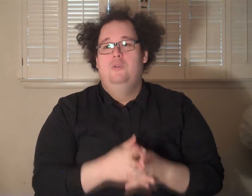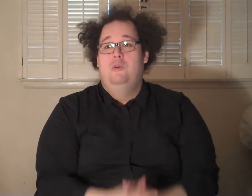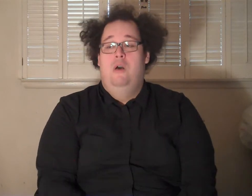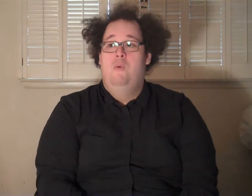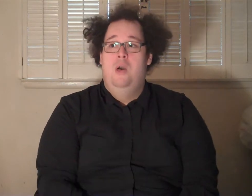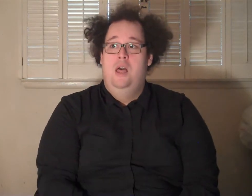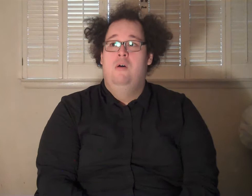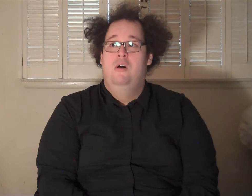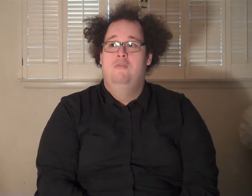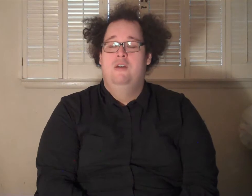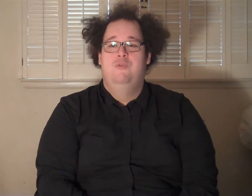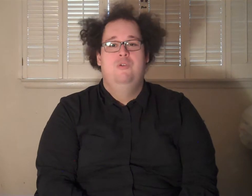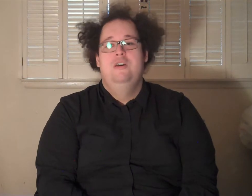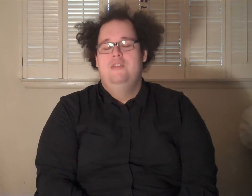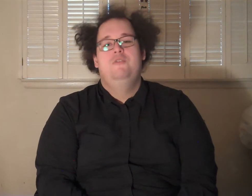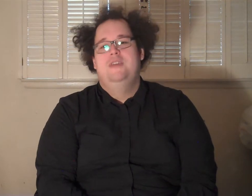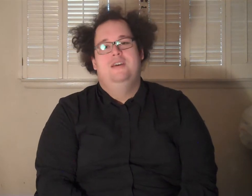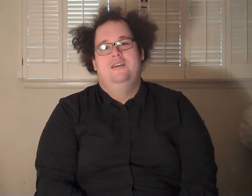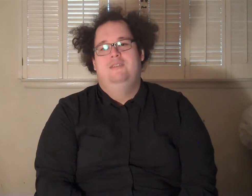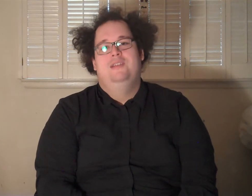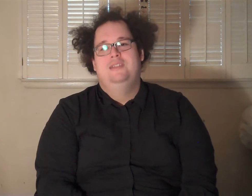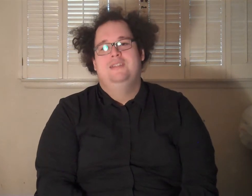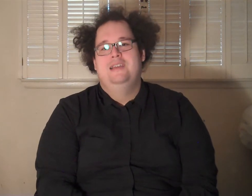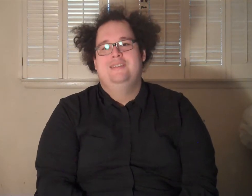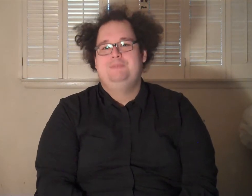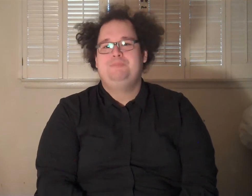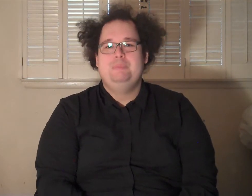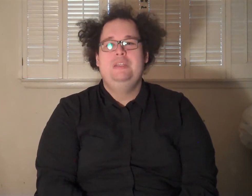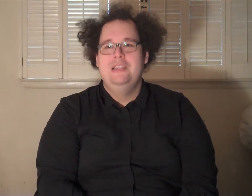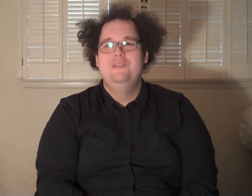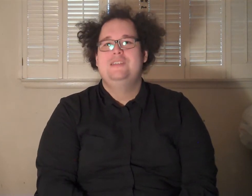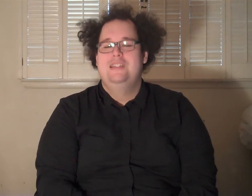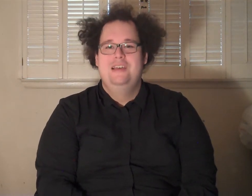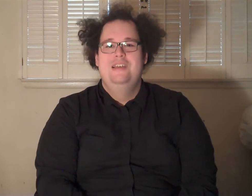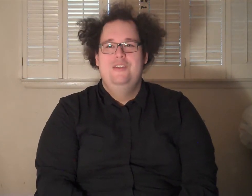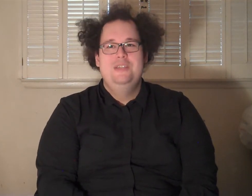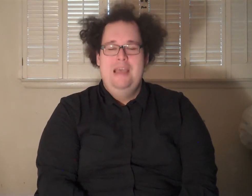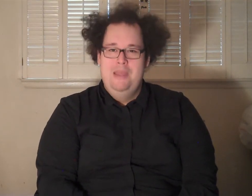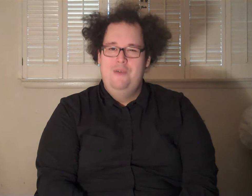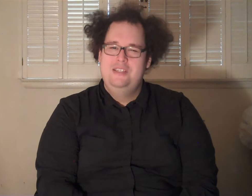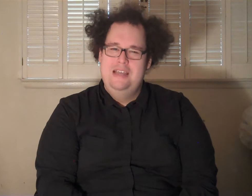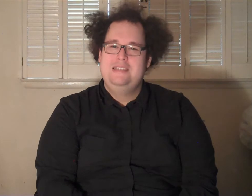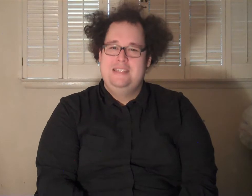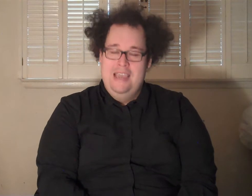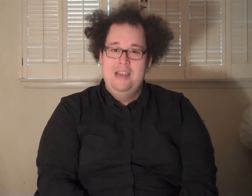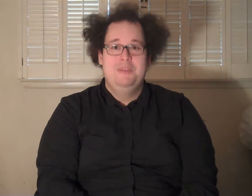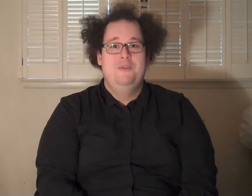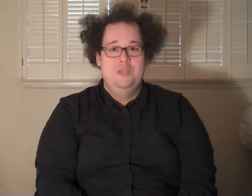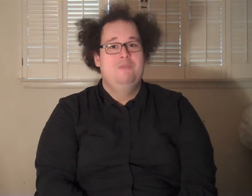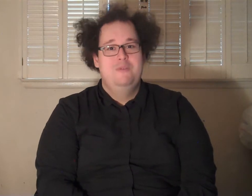oh, wow. I'm like, phew. The movie, I really did like it. There was a lot. There wasn't that, I wasn't that scared, but there was one